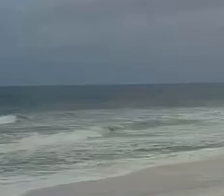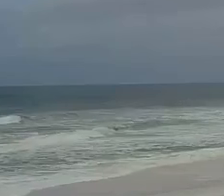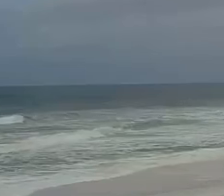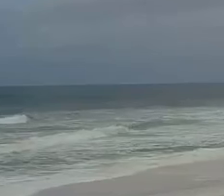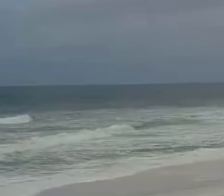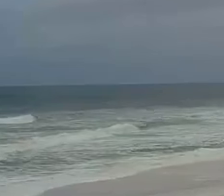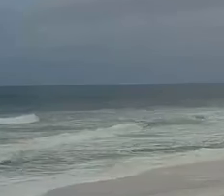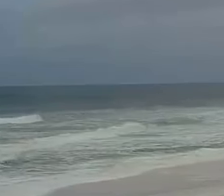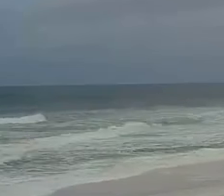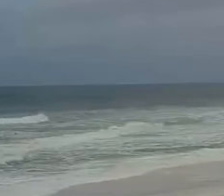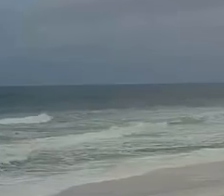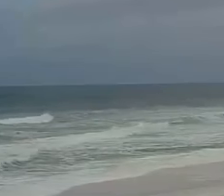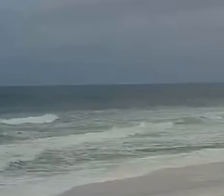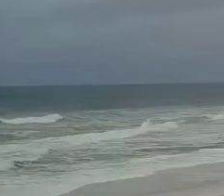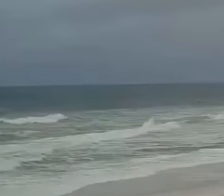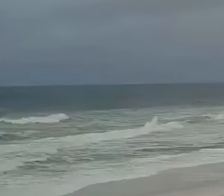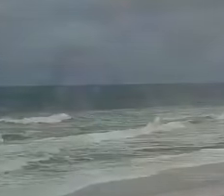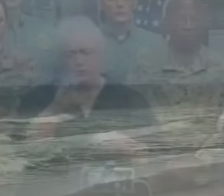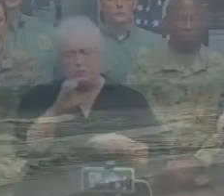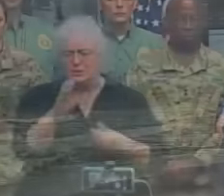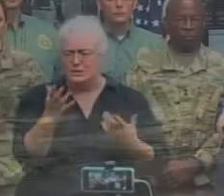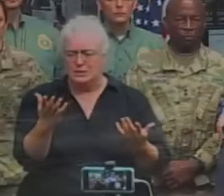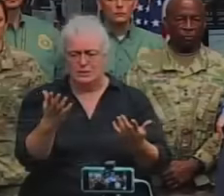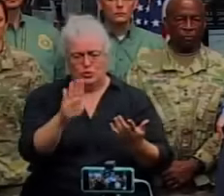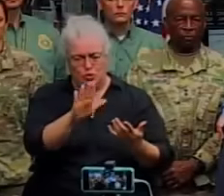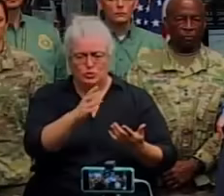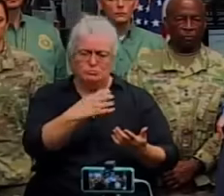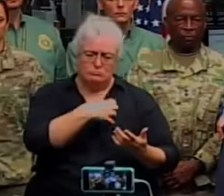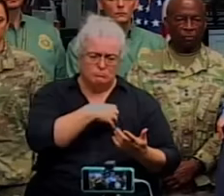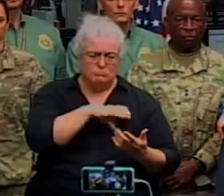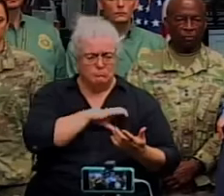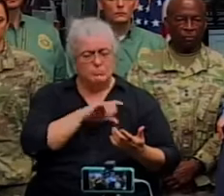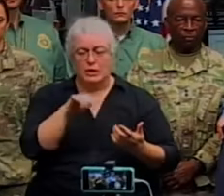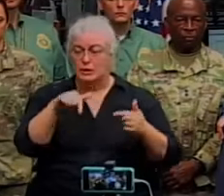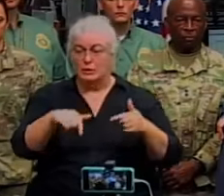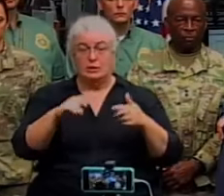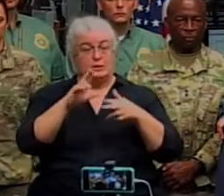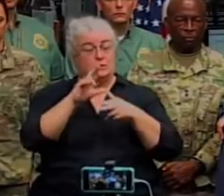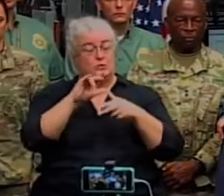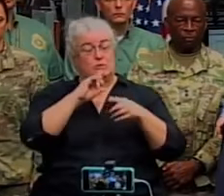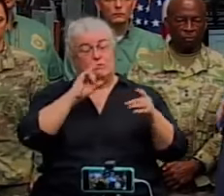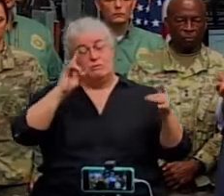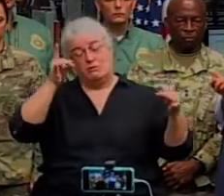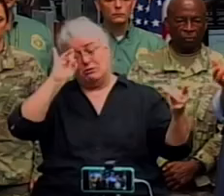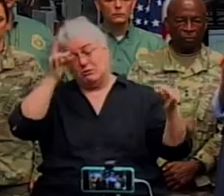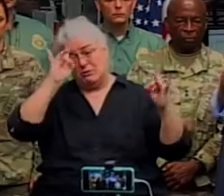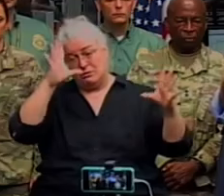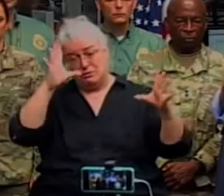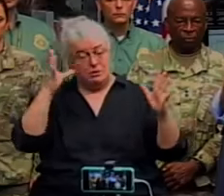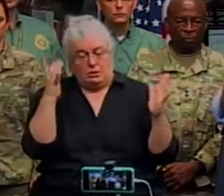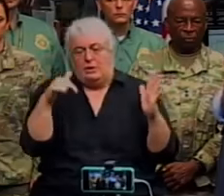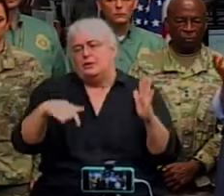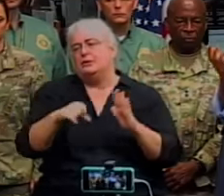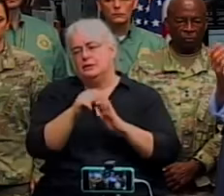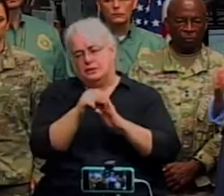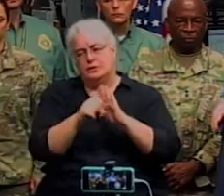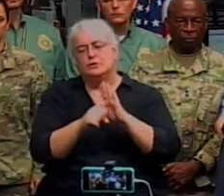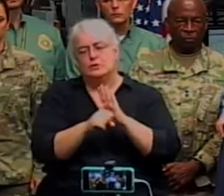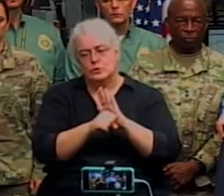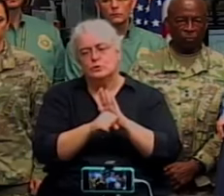thinking about their evacuation orders. This is a devastating storm. The state has experienced